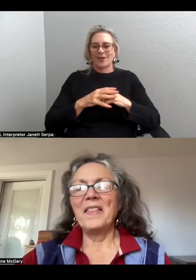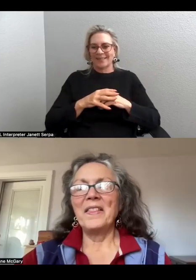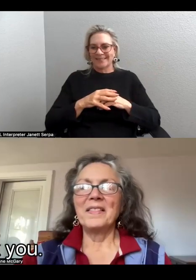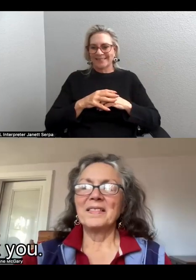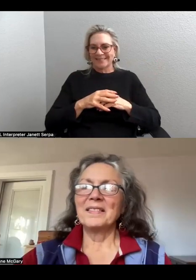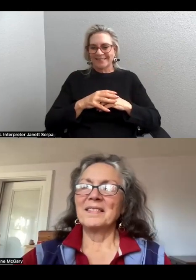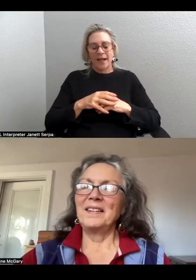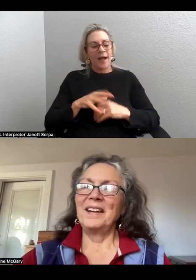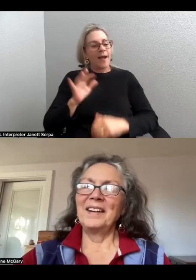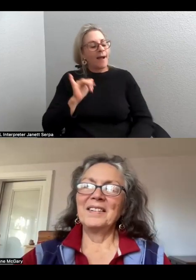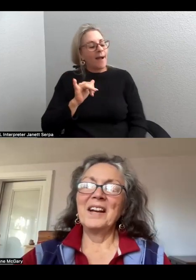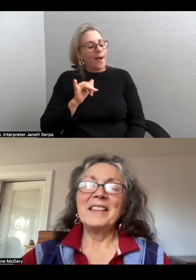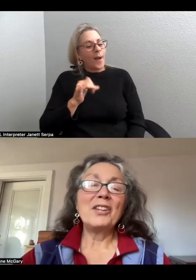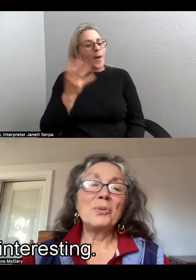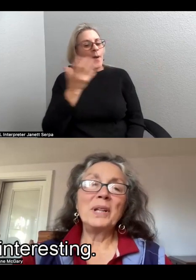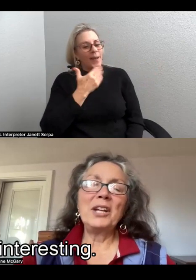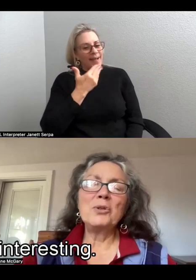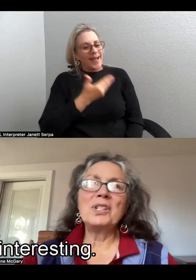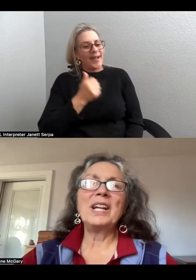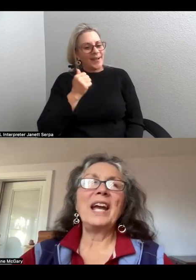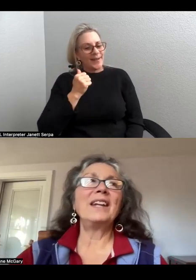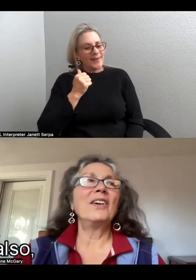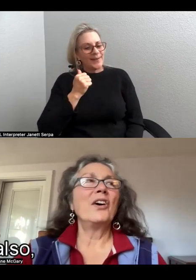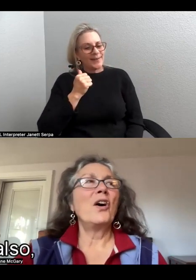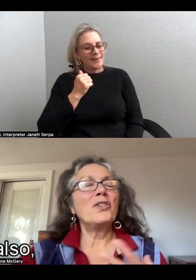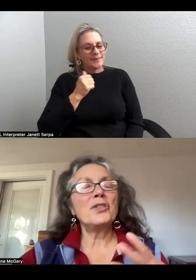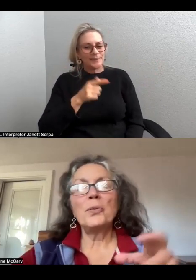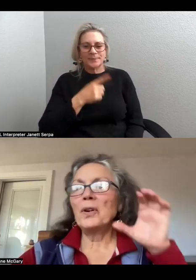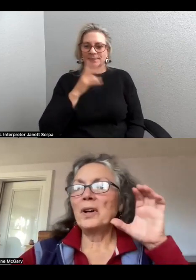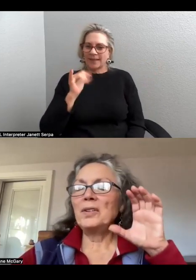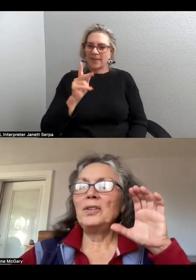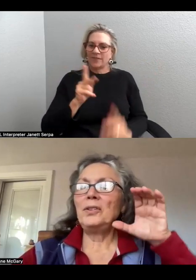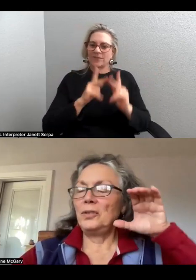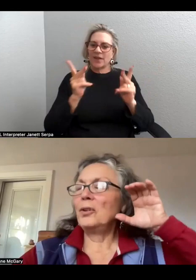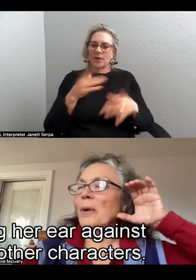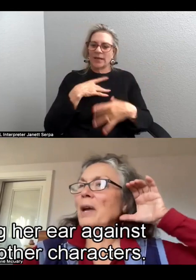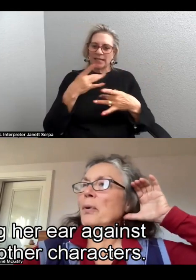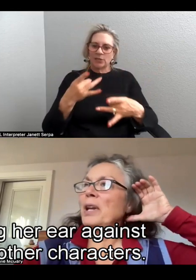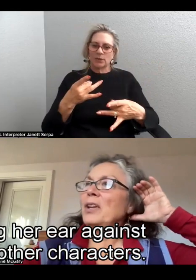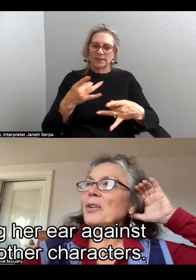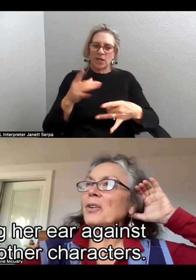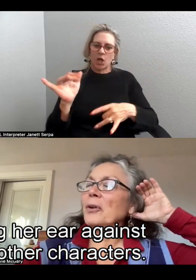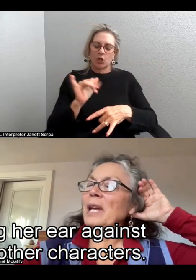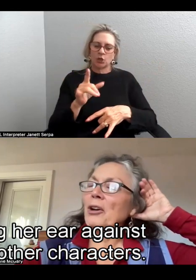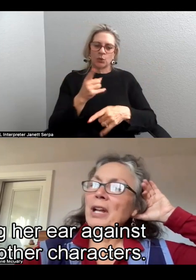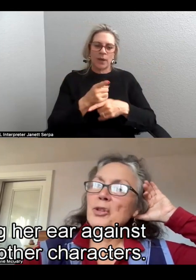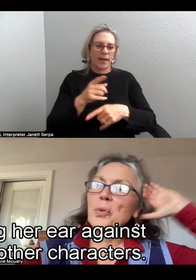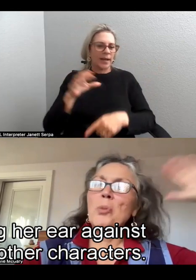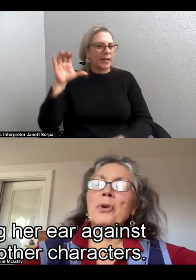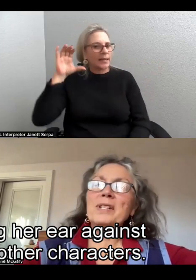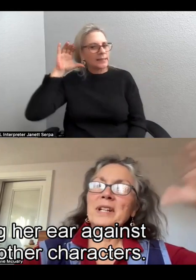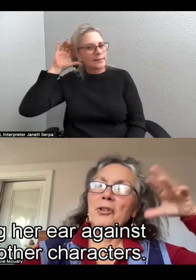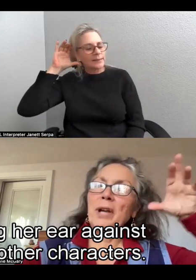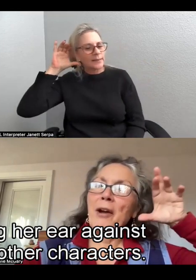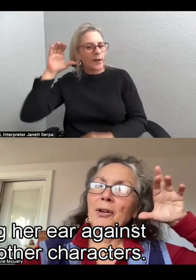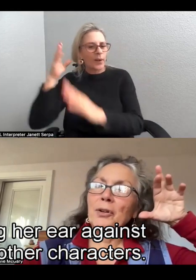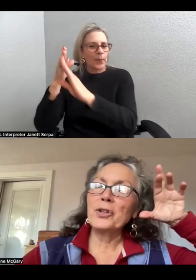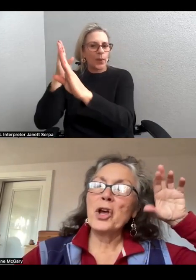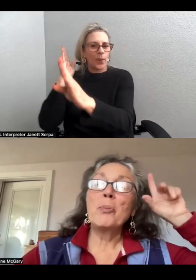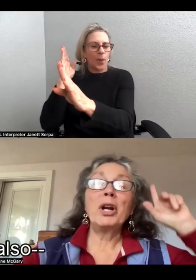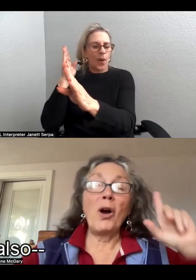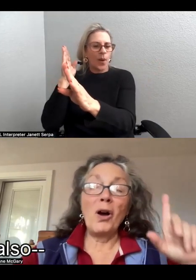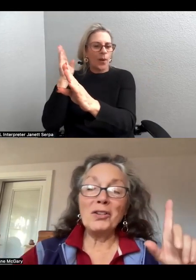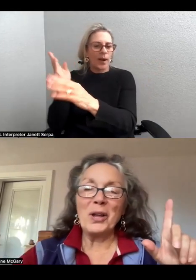Wow, thank you. Yeah, that's really interesting. And also, you're right, putting her ear against the wall brings in other